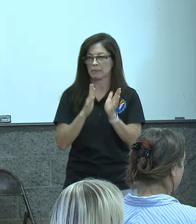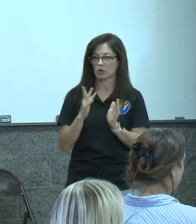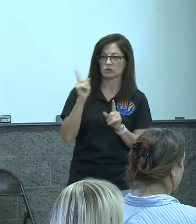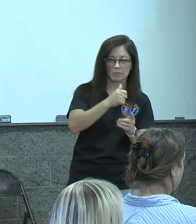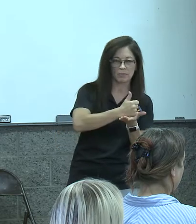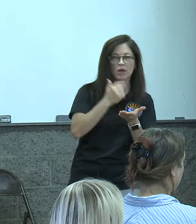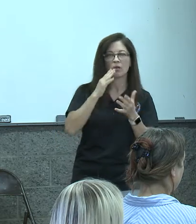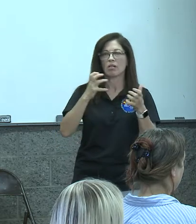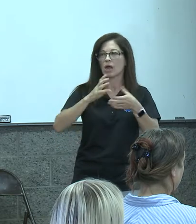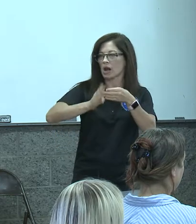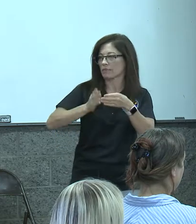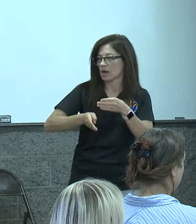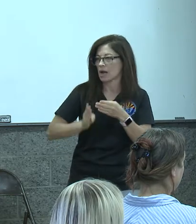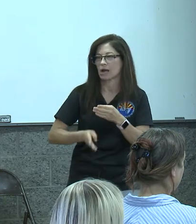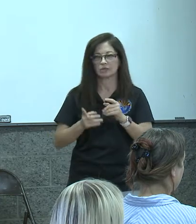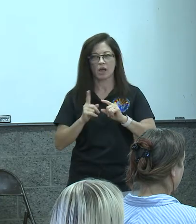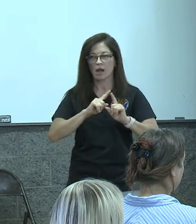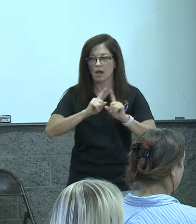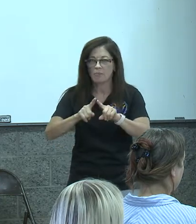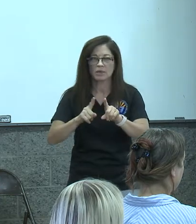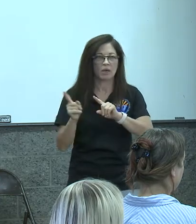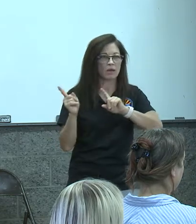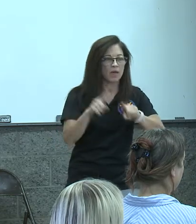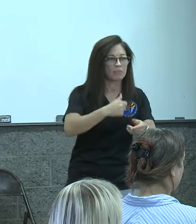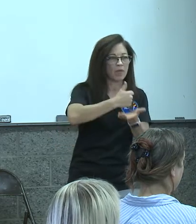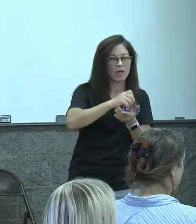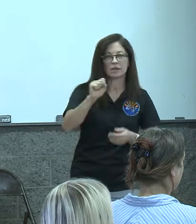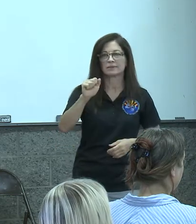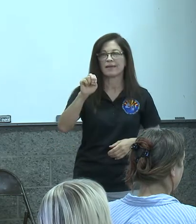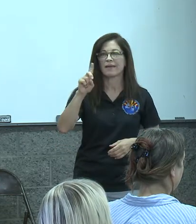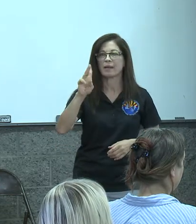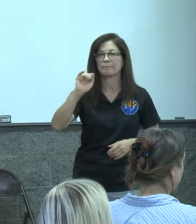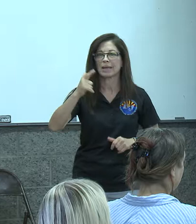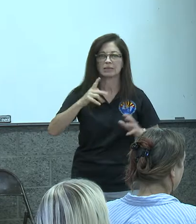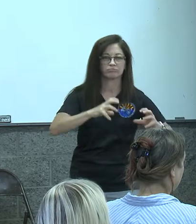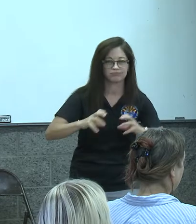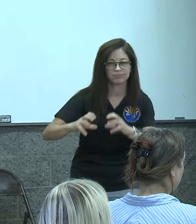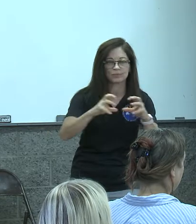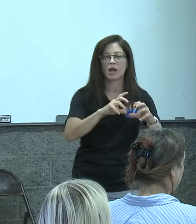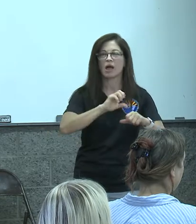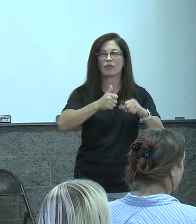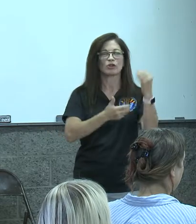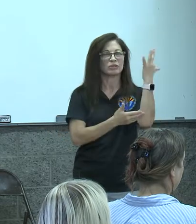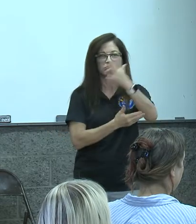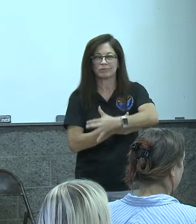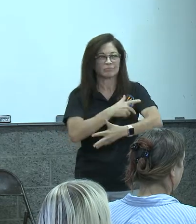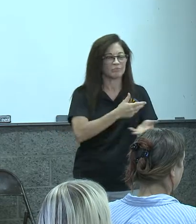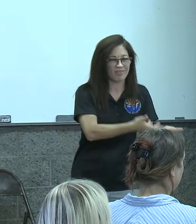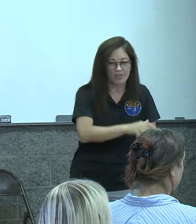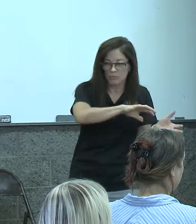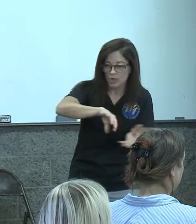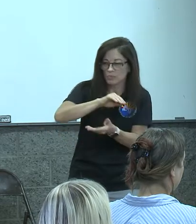of folks helping each other with sandbags folks helping each other clear out debris i really appreciate it um our